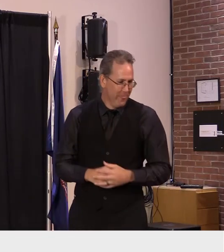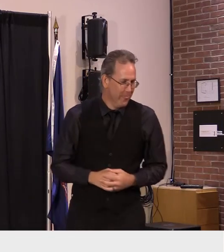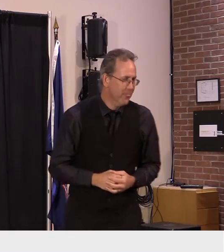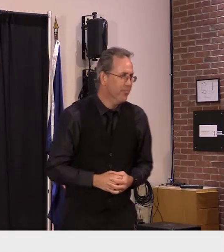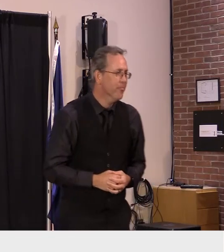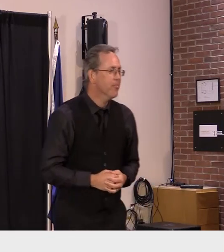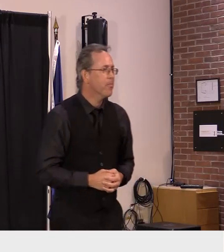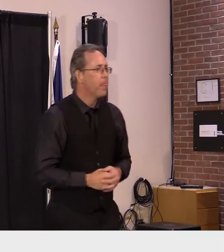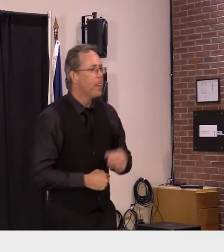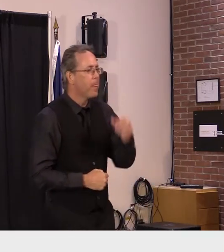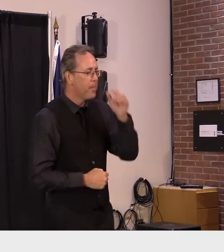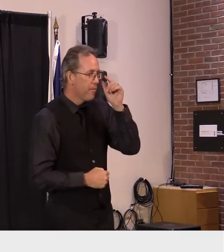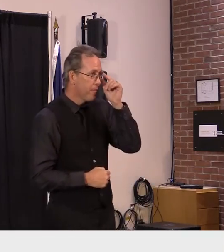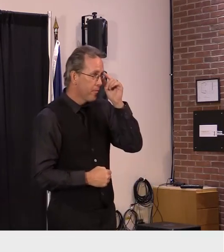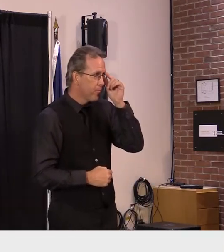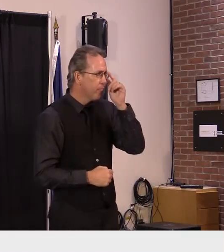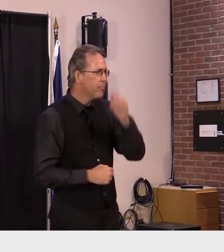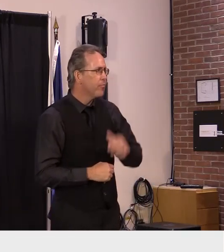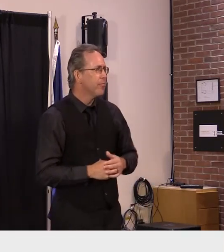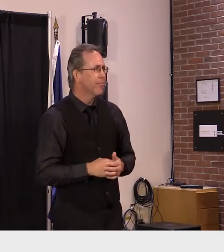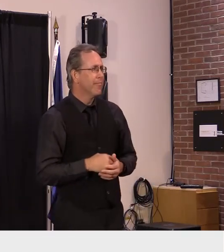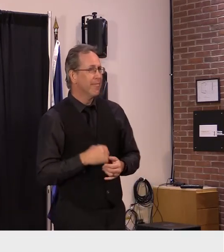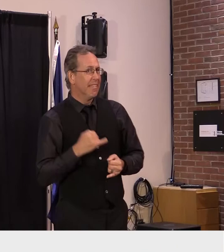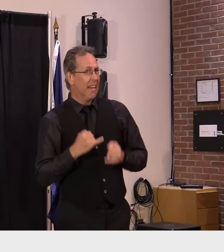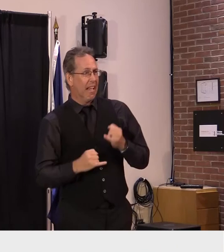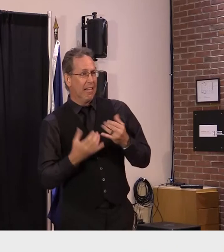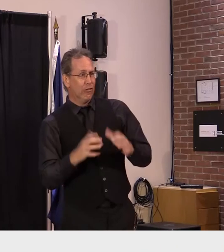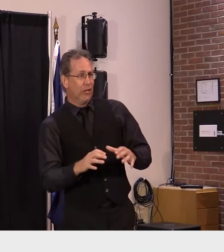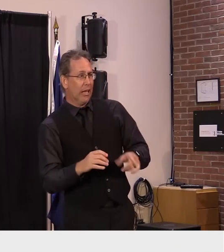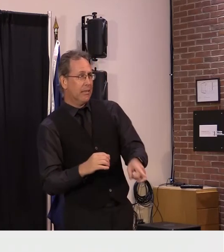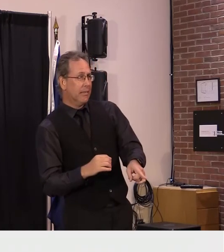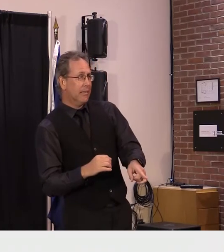all right i'm just going to do a last call for ed or tom